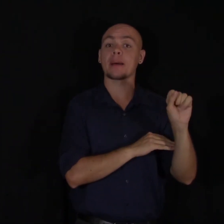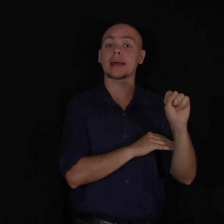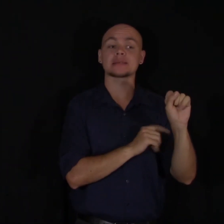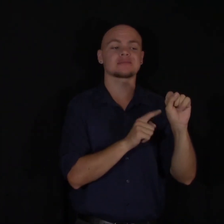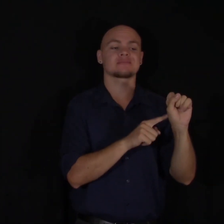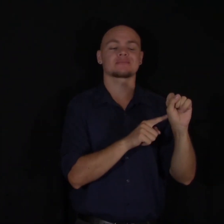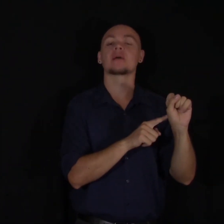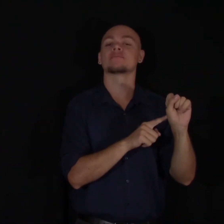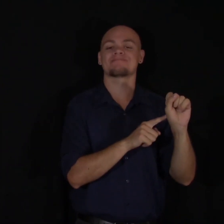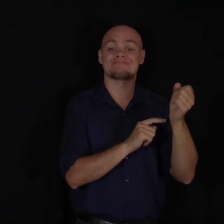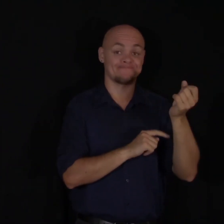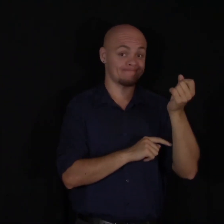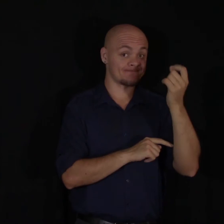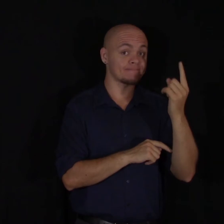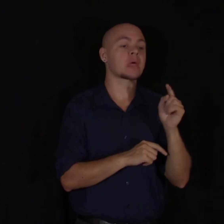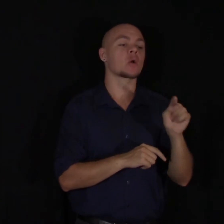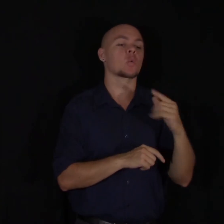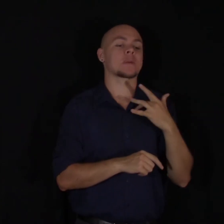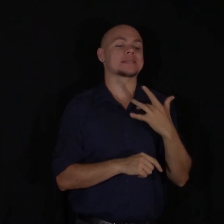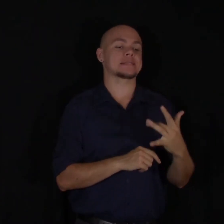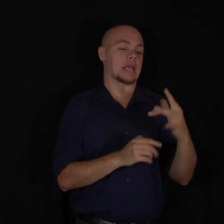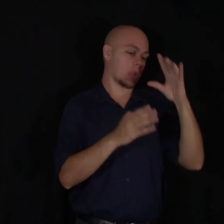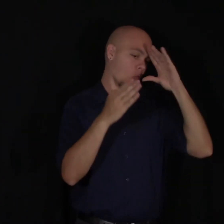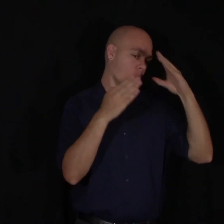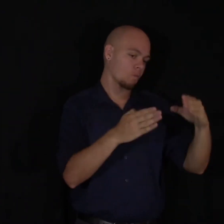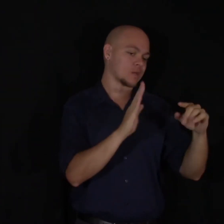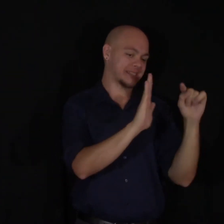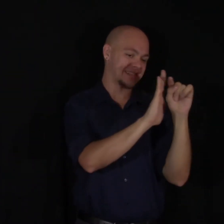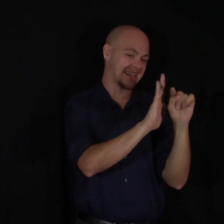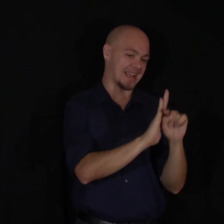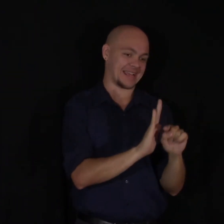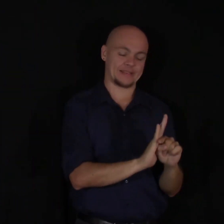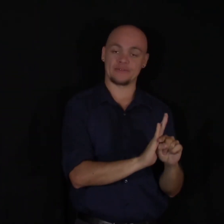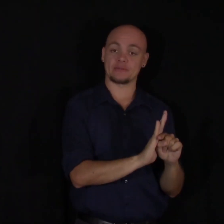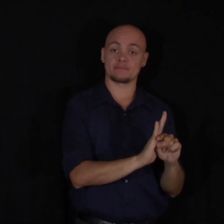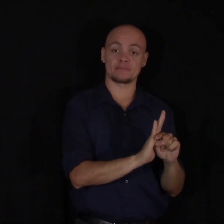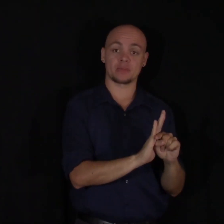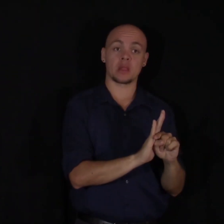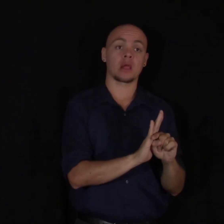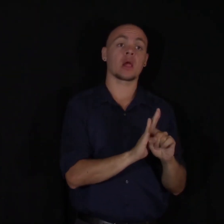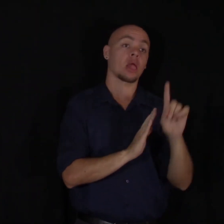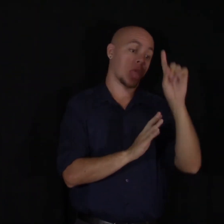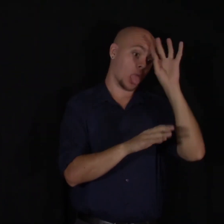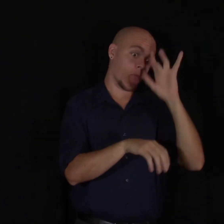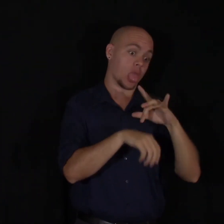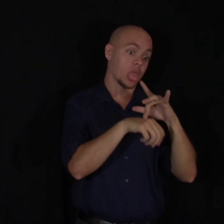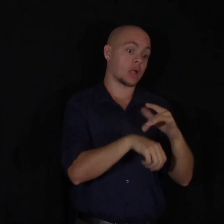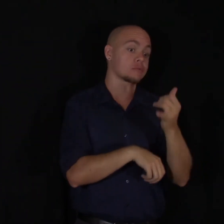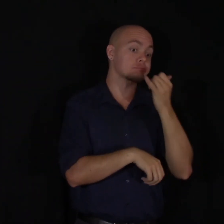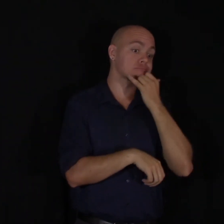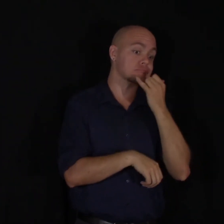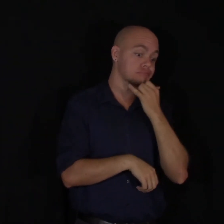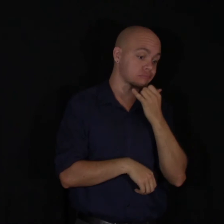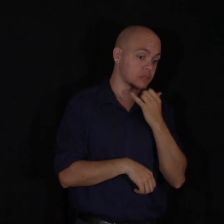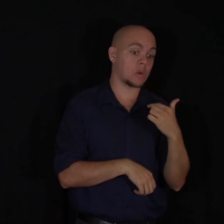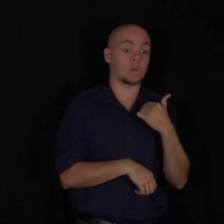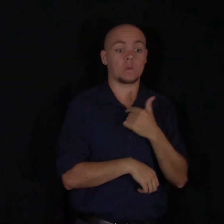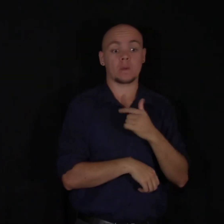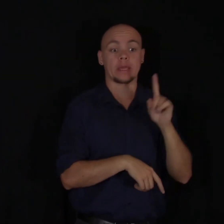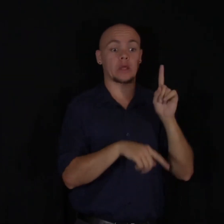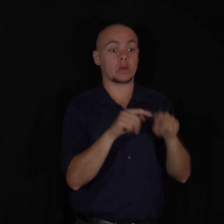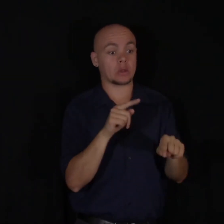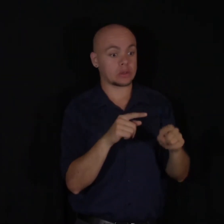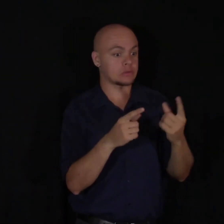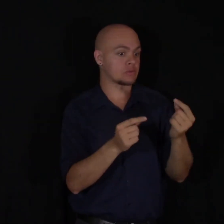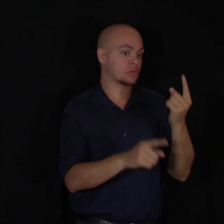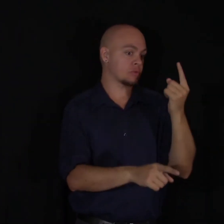the concept that we focus on the negative things in our life. We're too busy thinking of what went wrong, what we didn't do, what we couldn't do, what